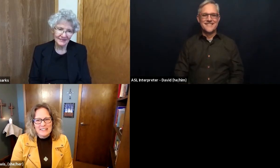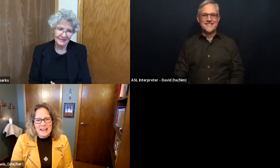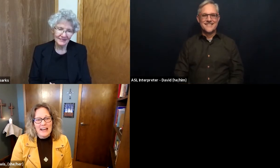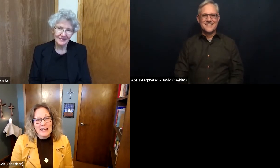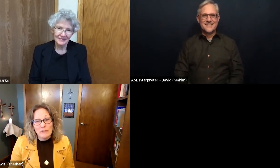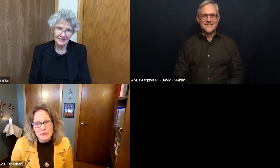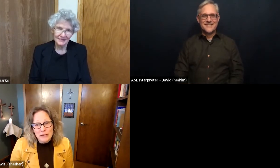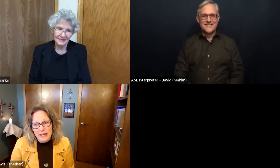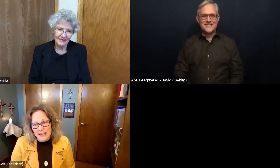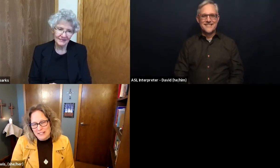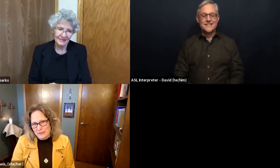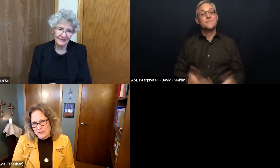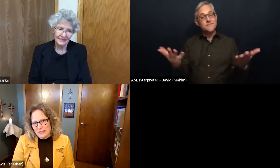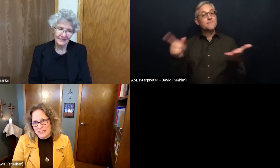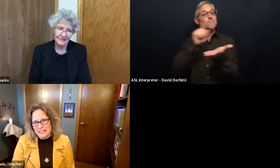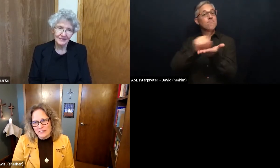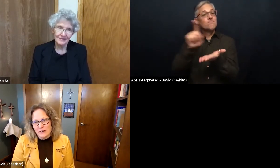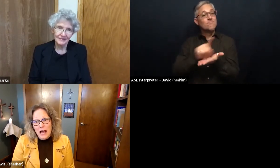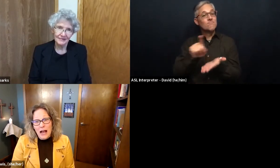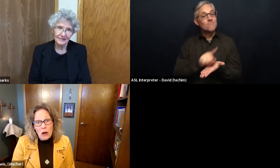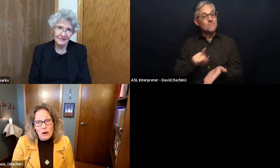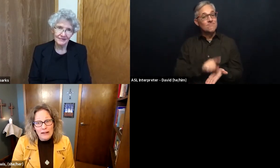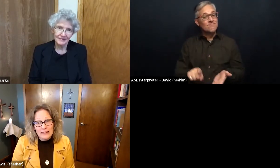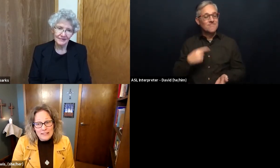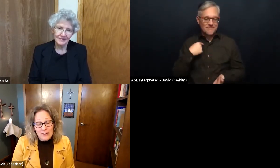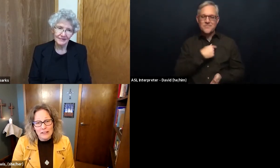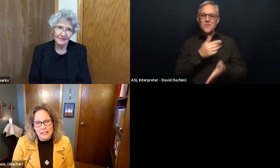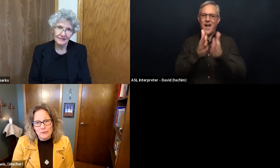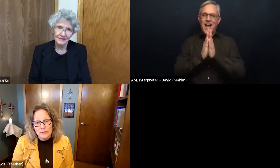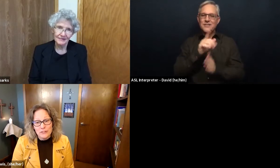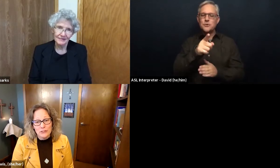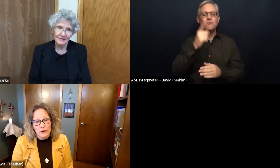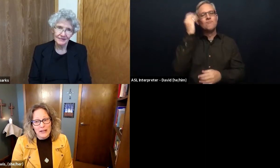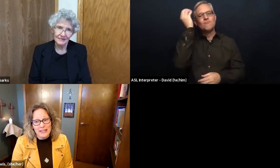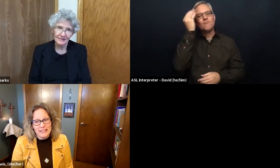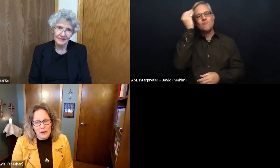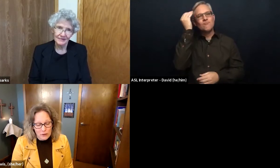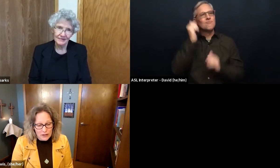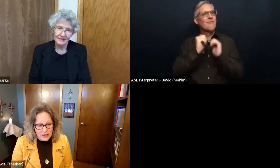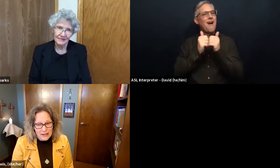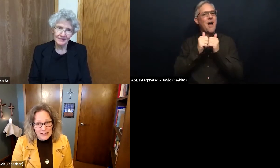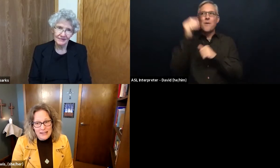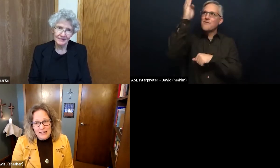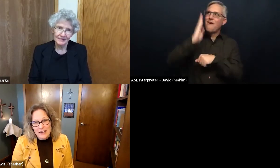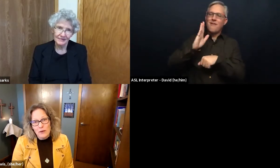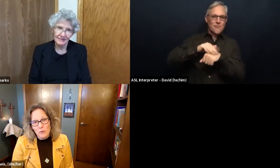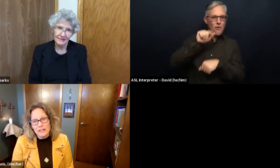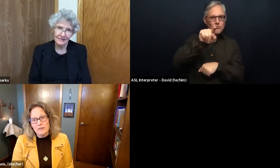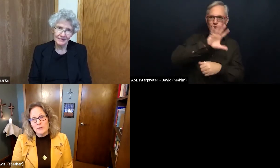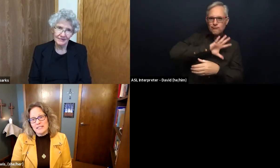And every week we ask you to consider how God is calling you to join in that work. And one of the ways